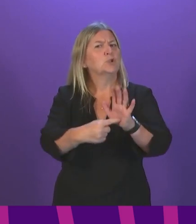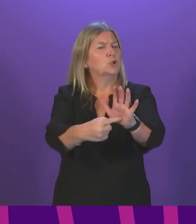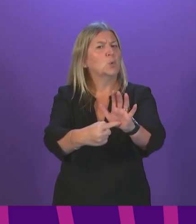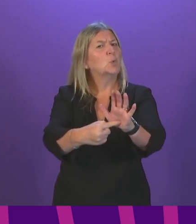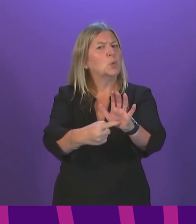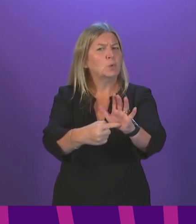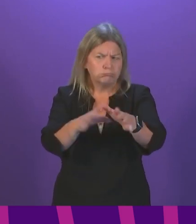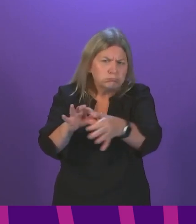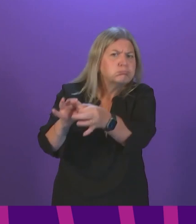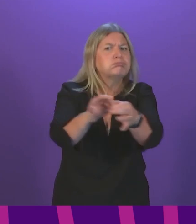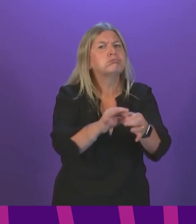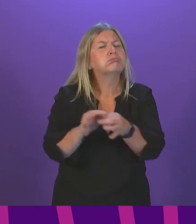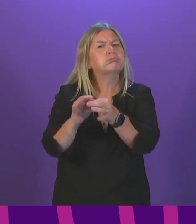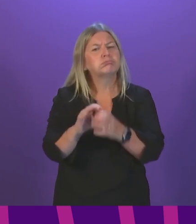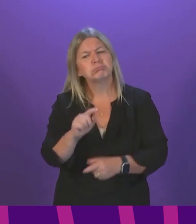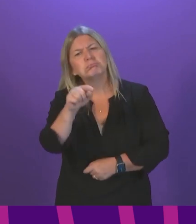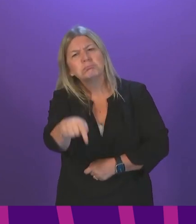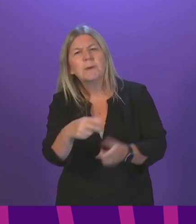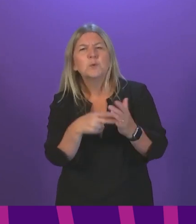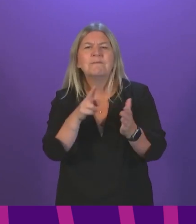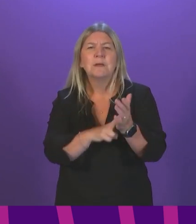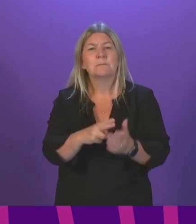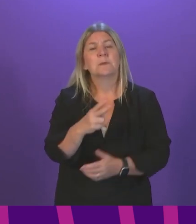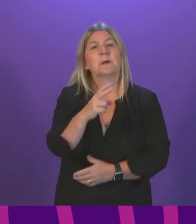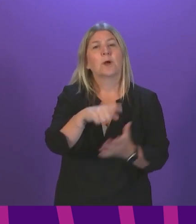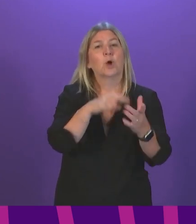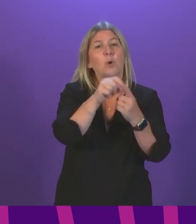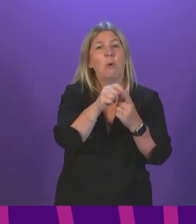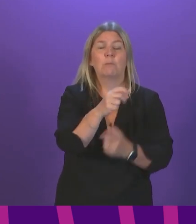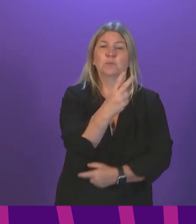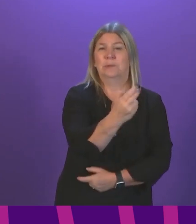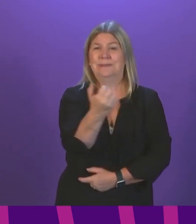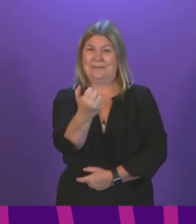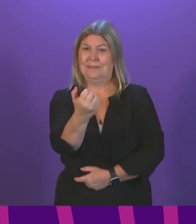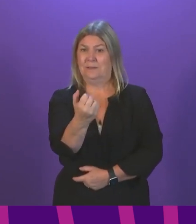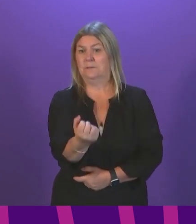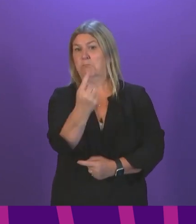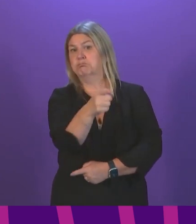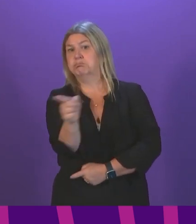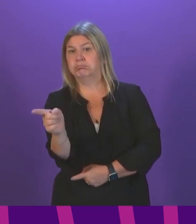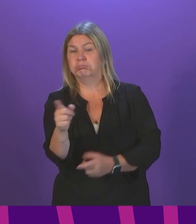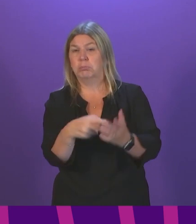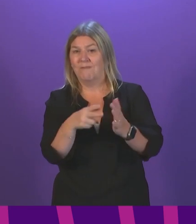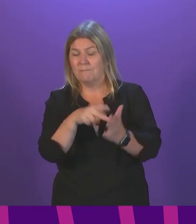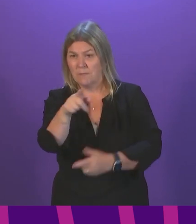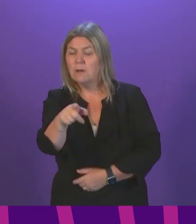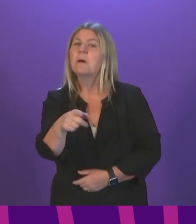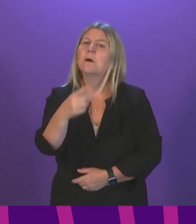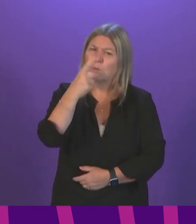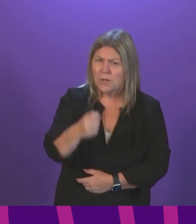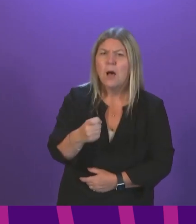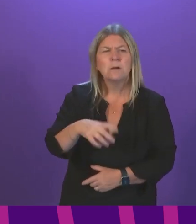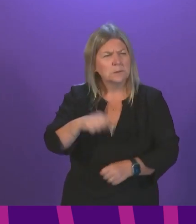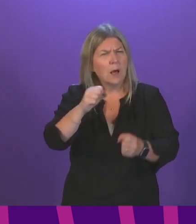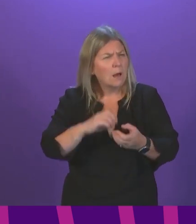And with COP26 taking place soon in Scotland, we can make changes that benefit all